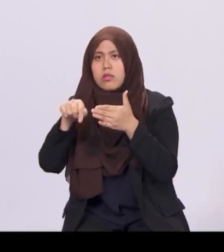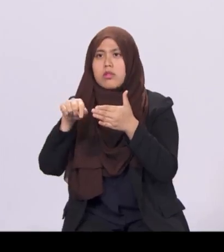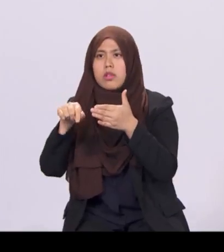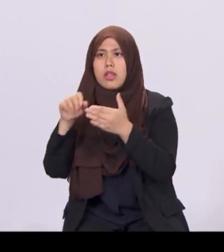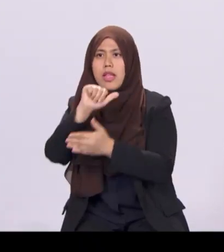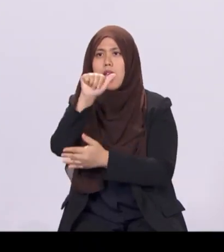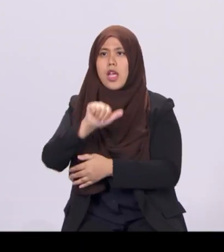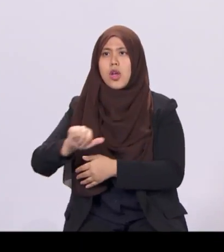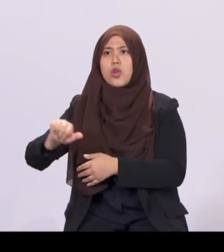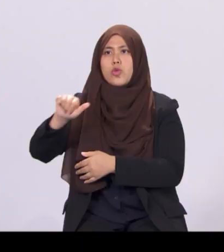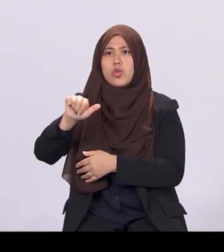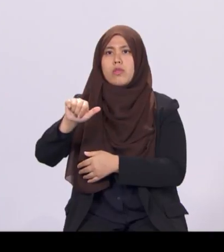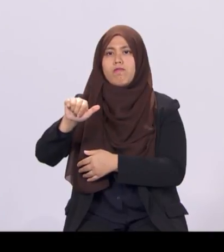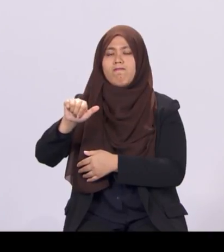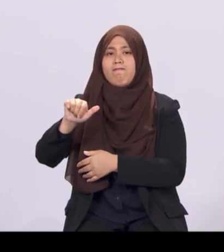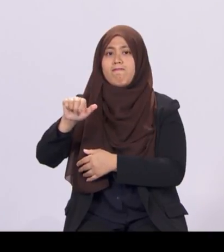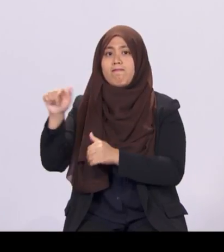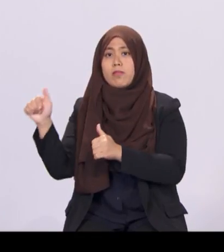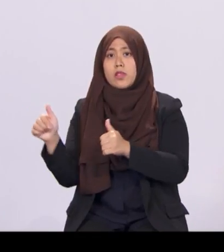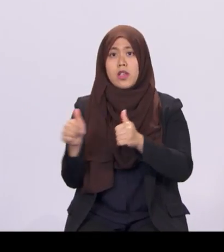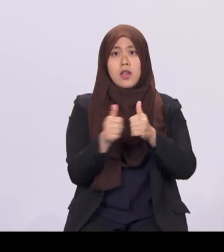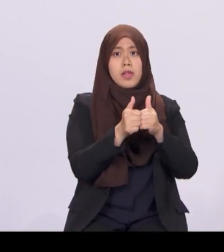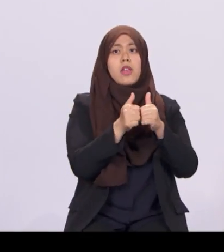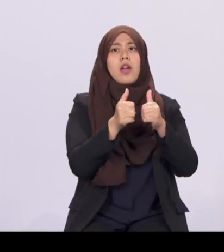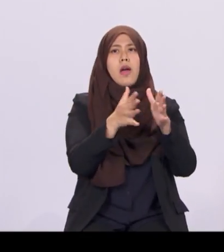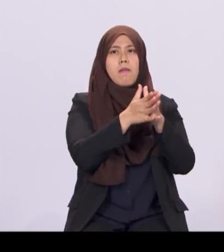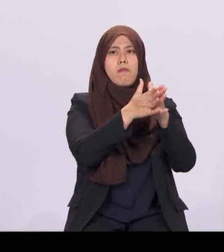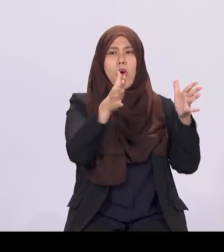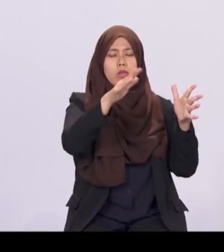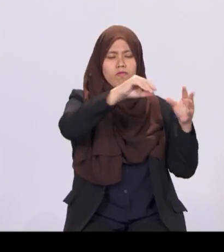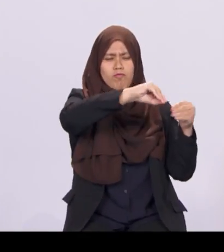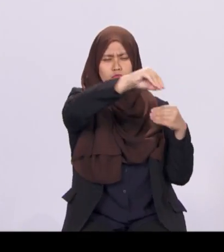This will be accompanied by broader shifts in the global order.